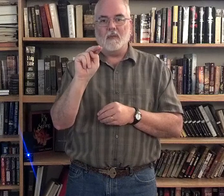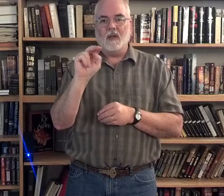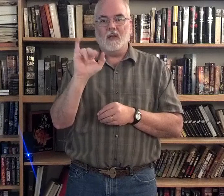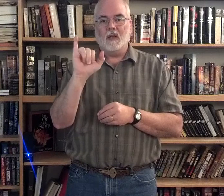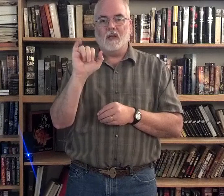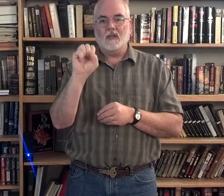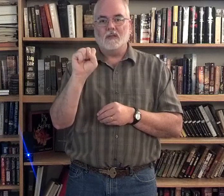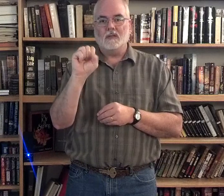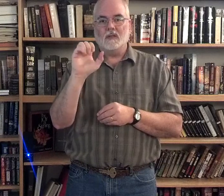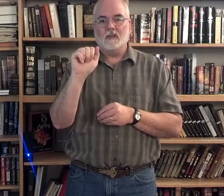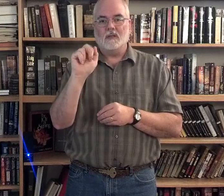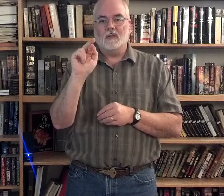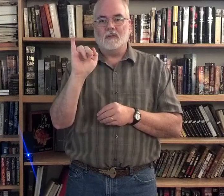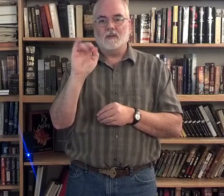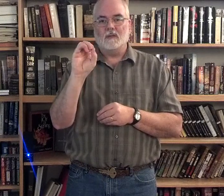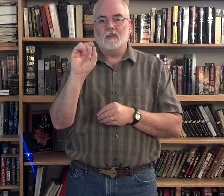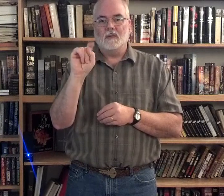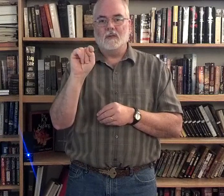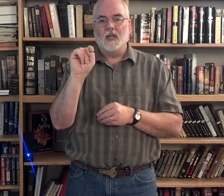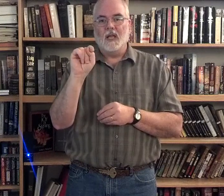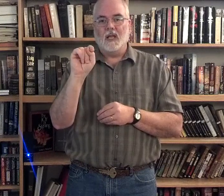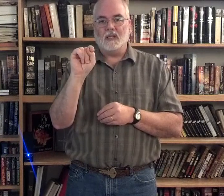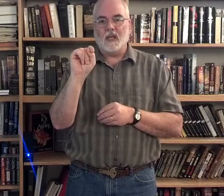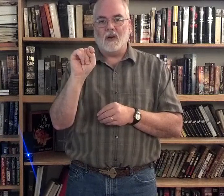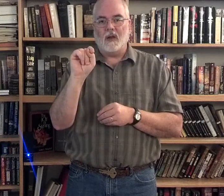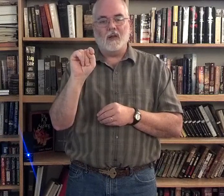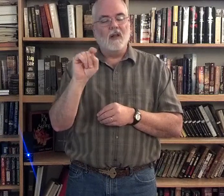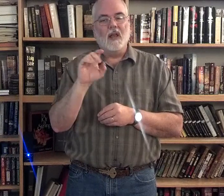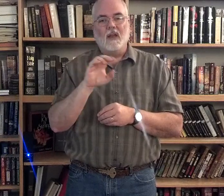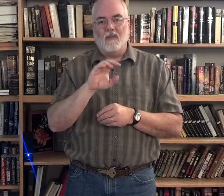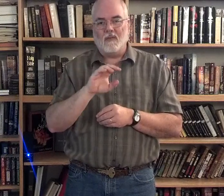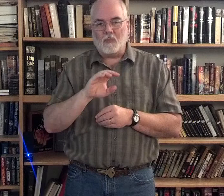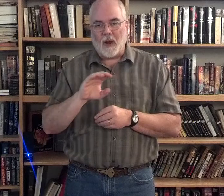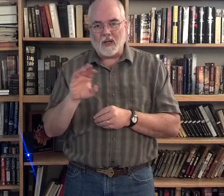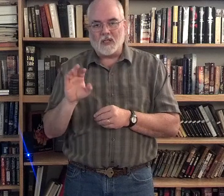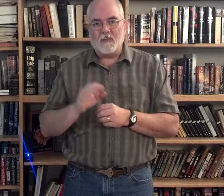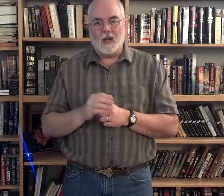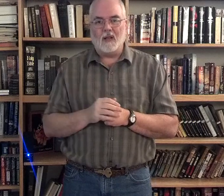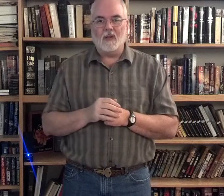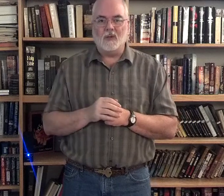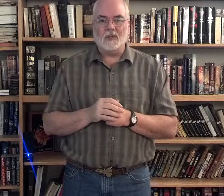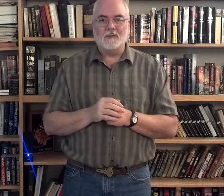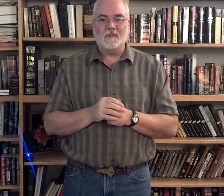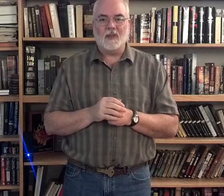Iscariot. Practice spelling those. Okay?